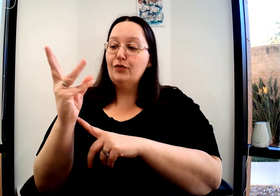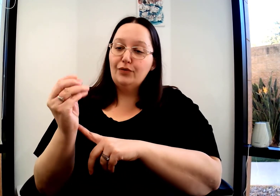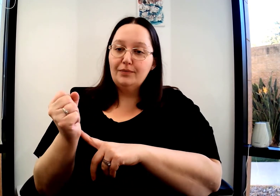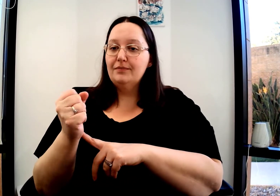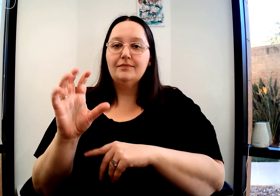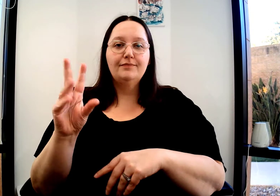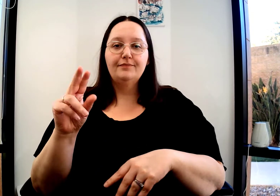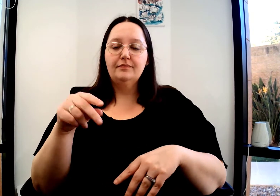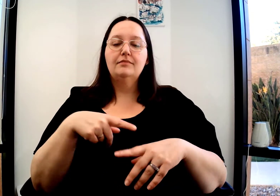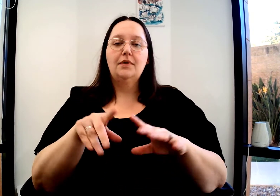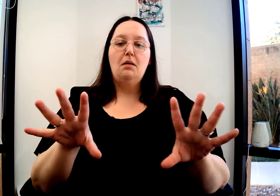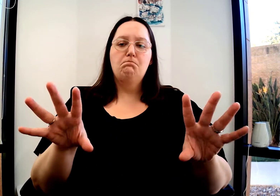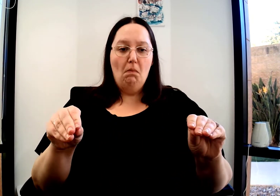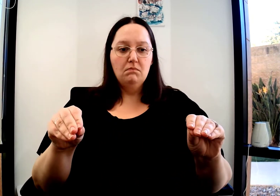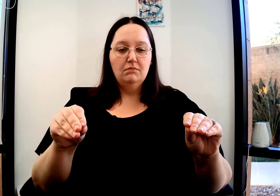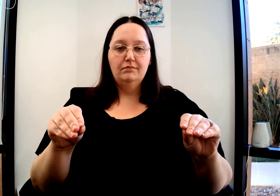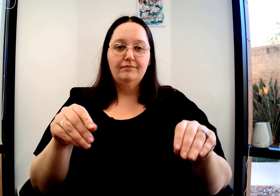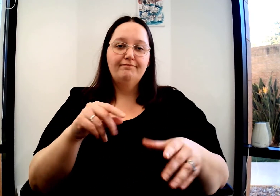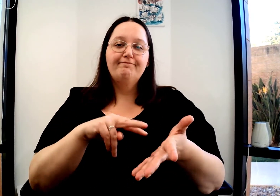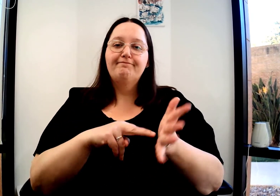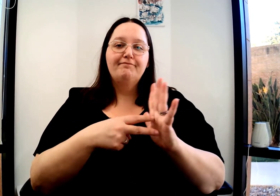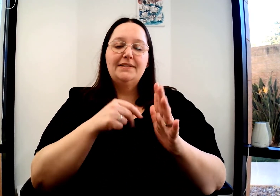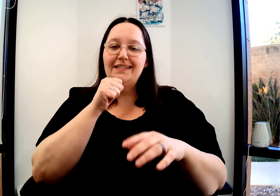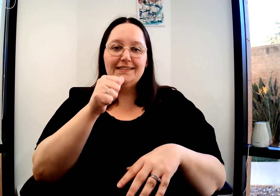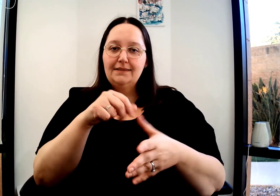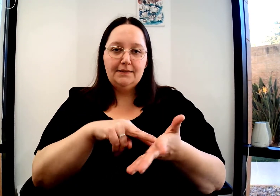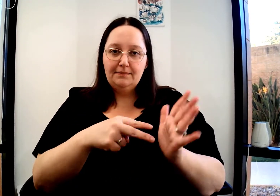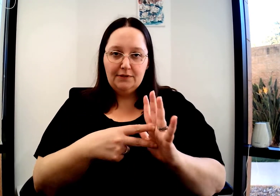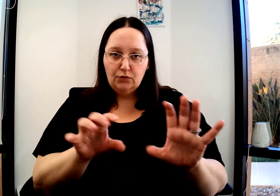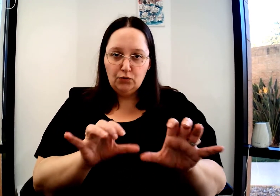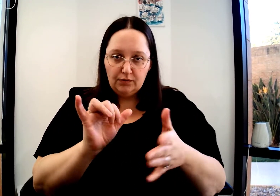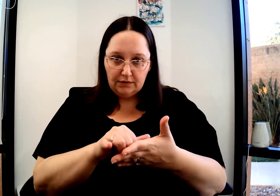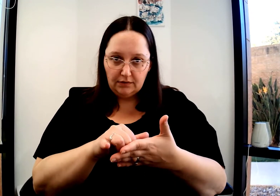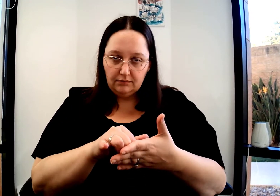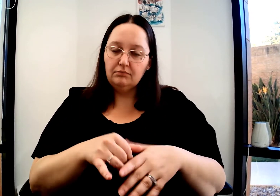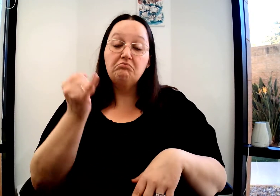Not blow out as in like blow out a candle, but like a circuit has blown out.